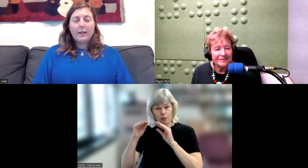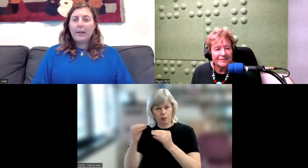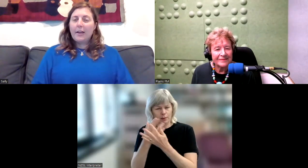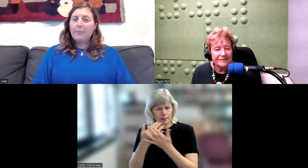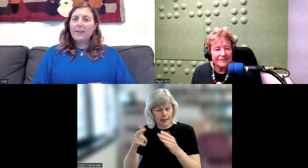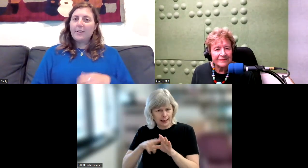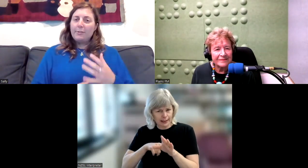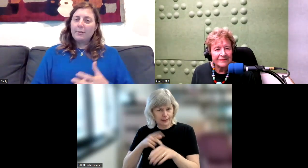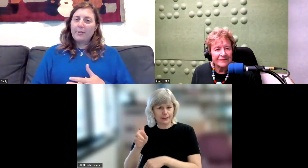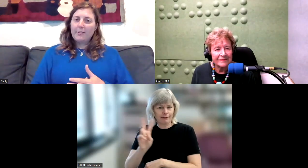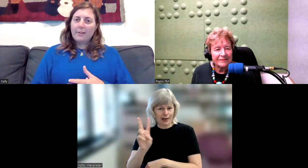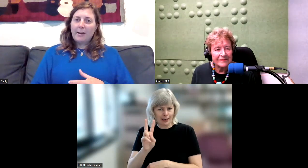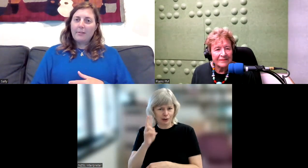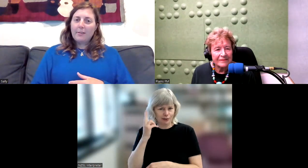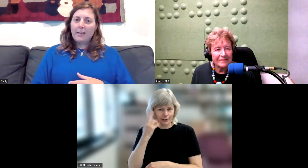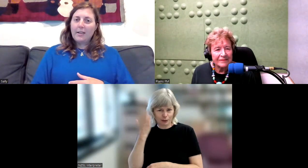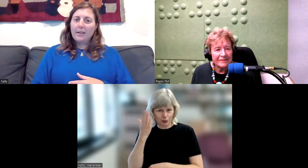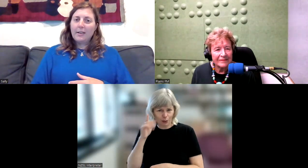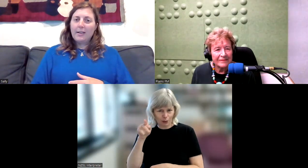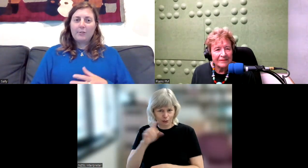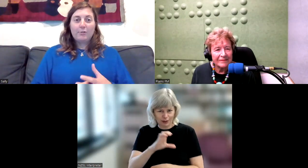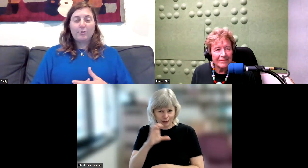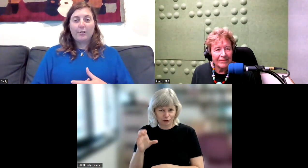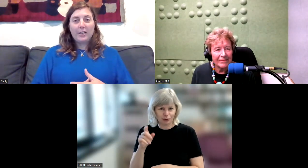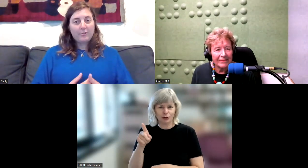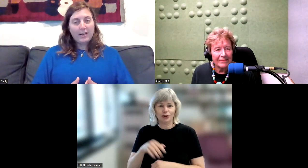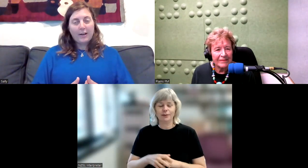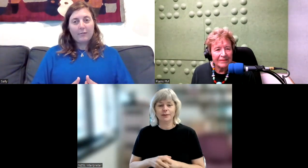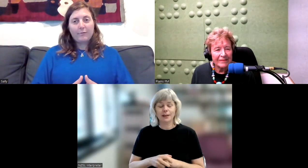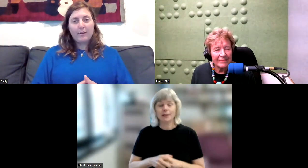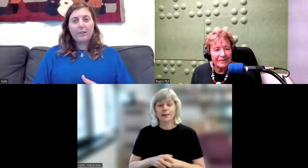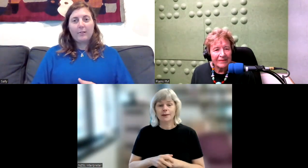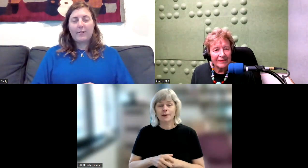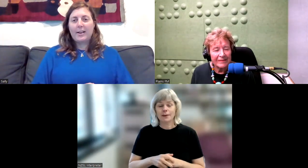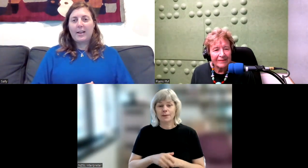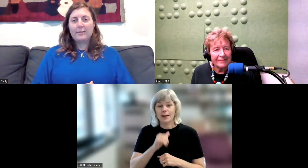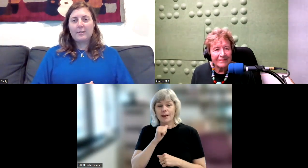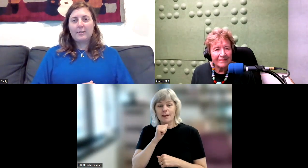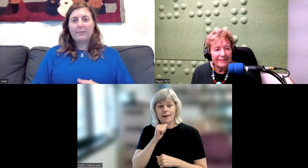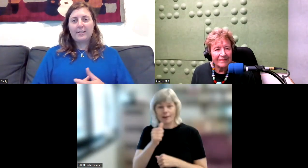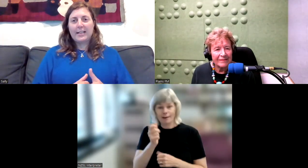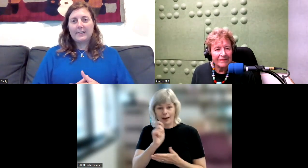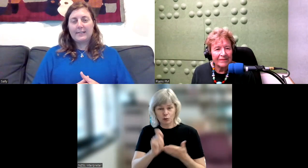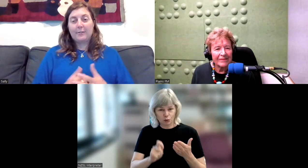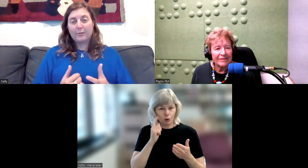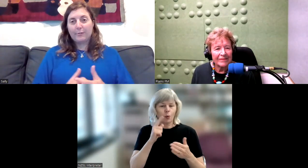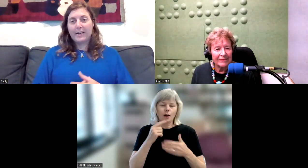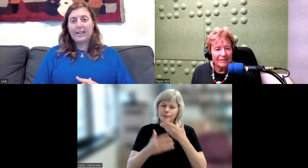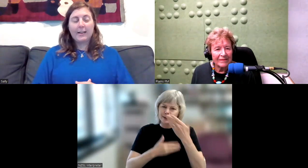Kay is going to talk with us about the institutional history of the Van Ash Deaf Education Centre or VEDEC